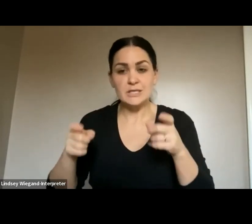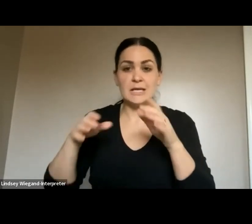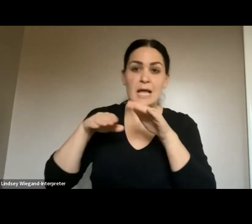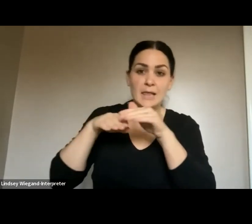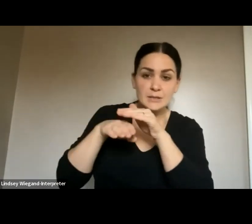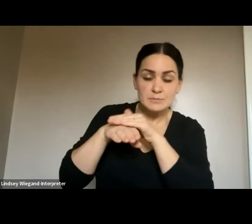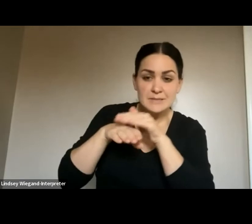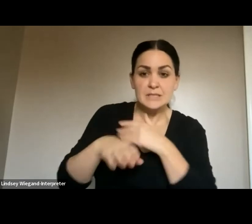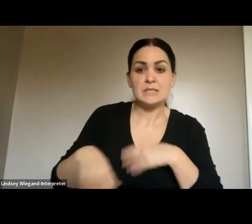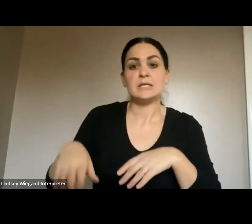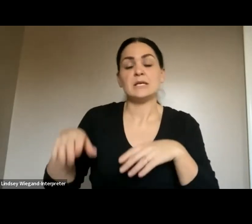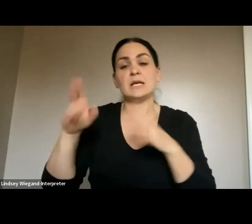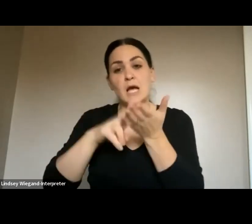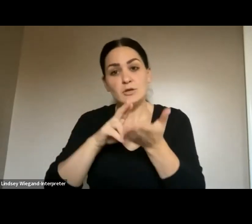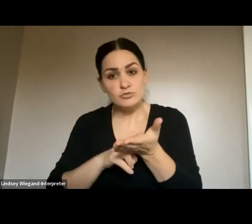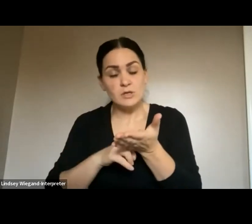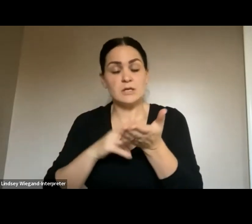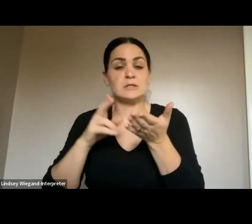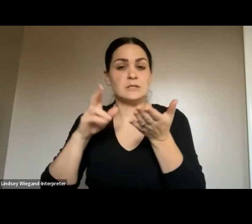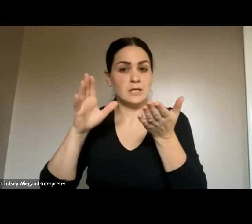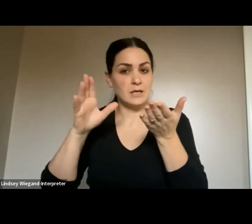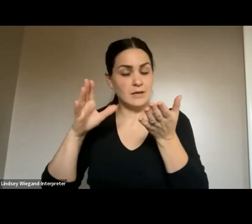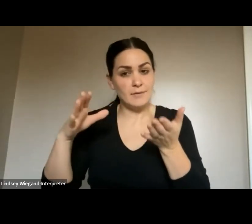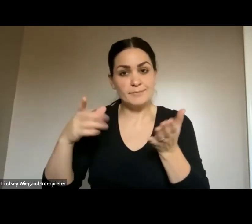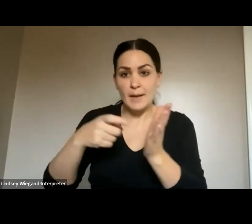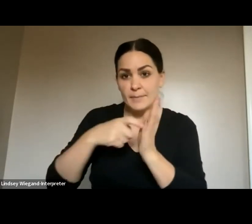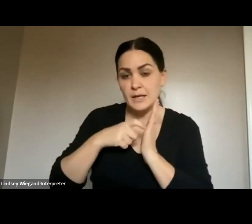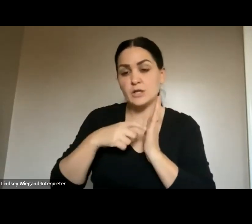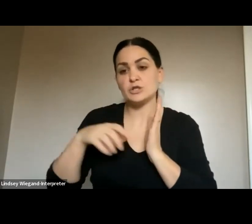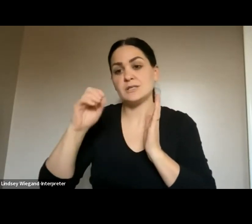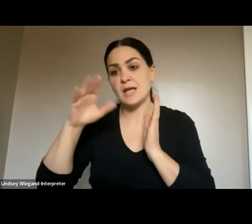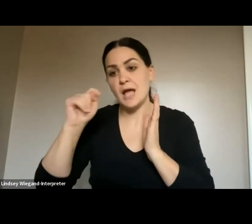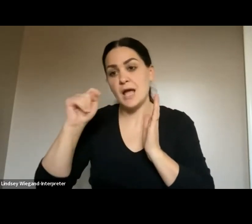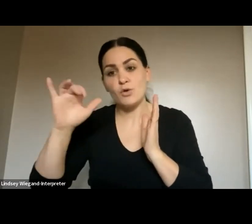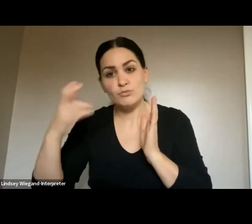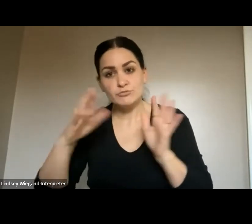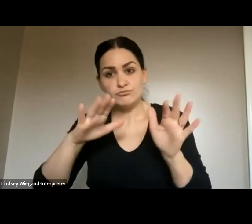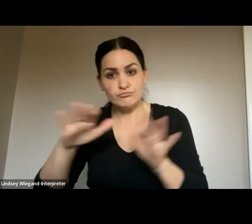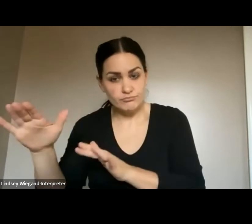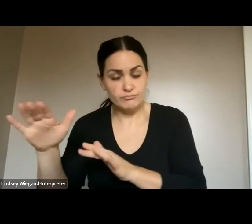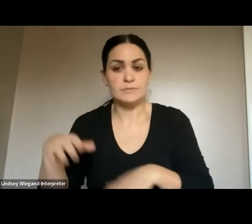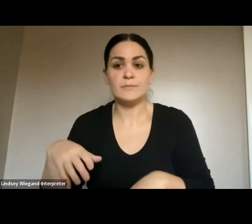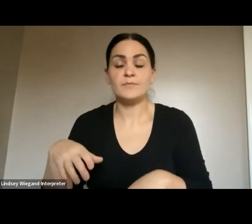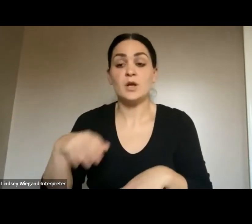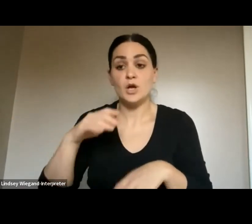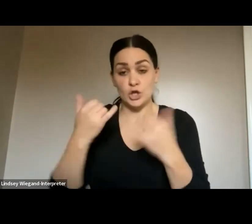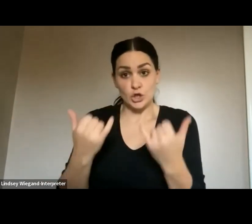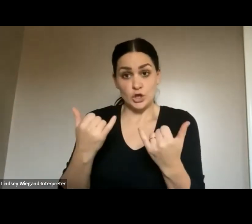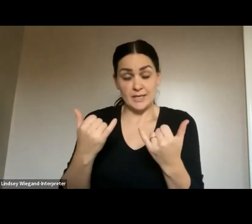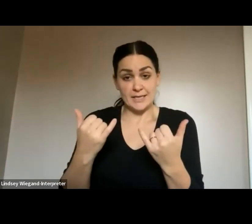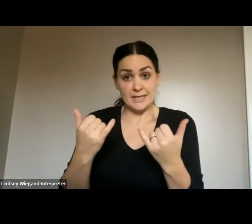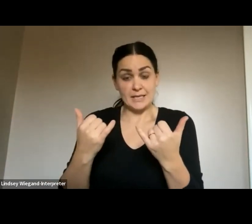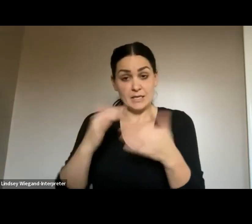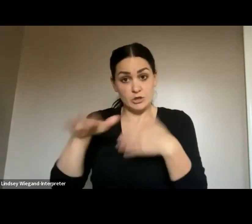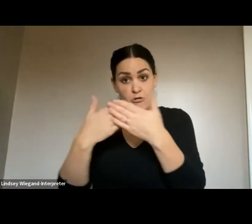contract operations and outreach and, and having an outreach specialist. Currently, all that is under D uh, under